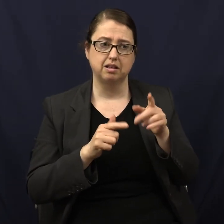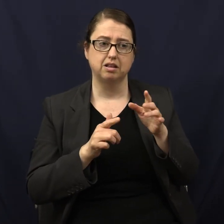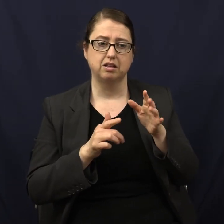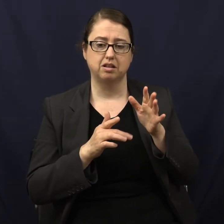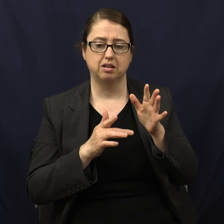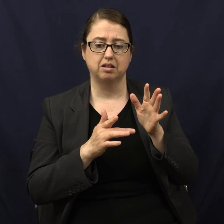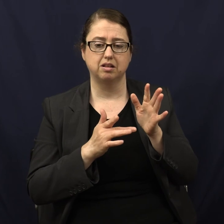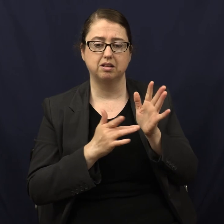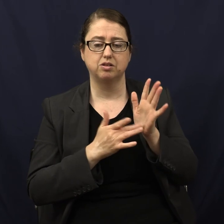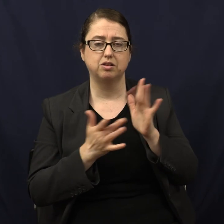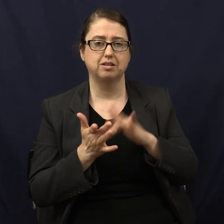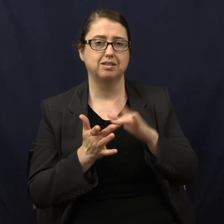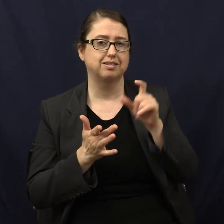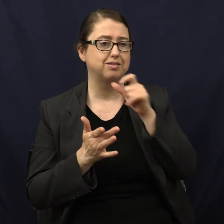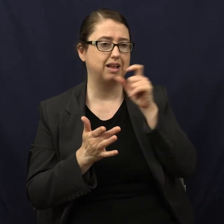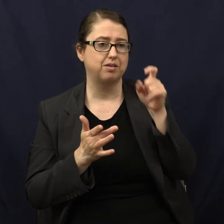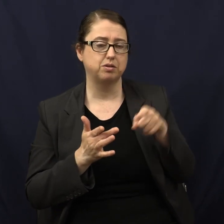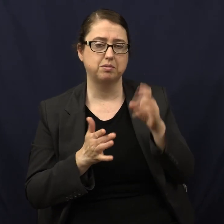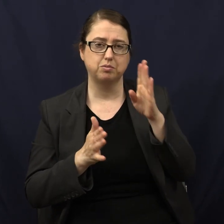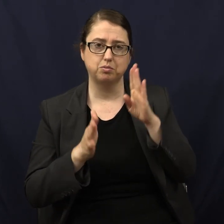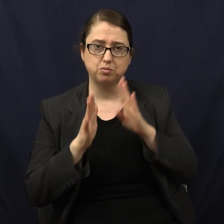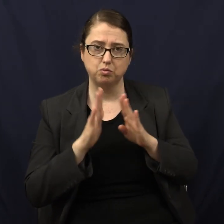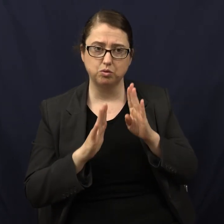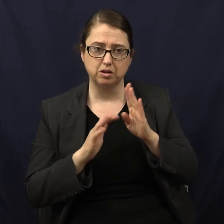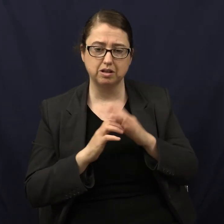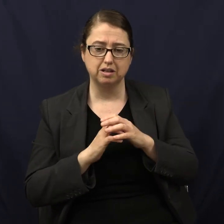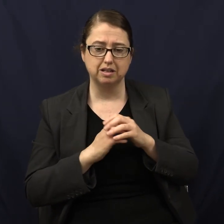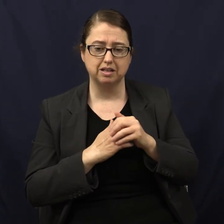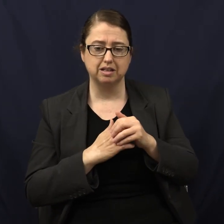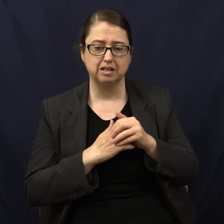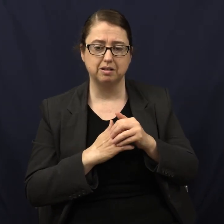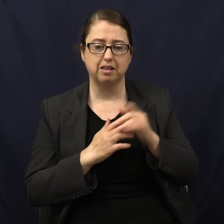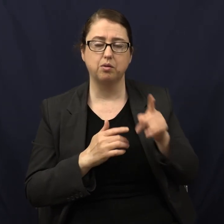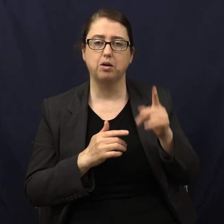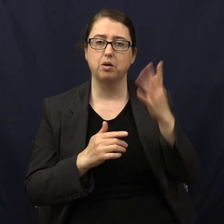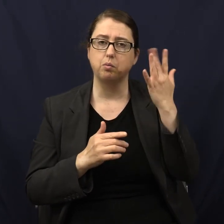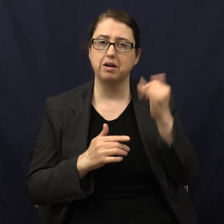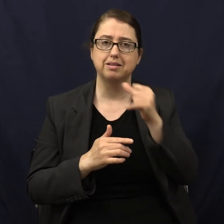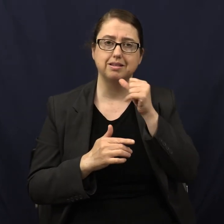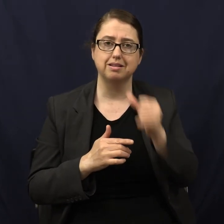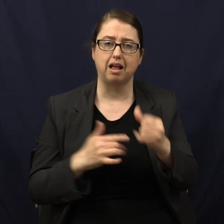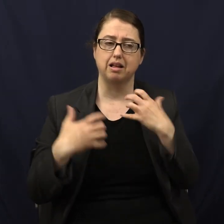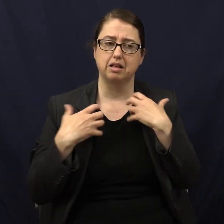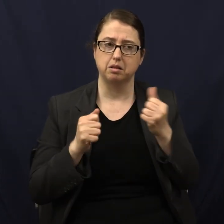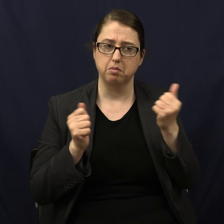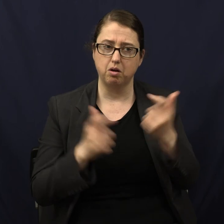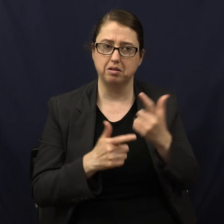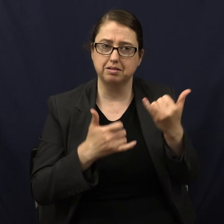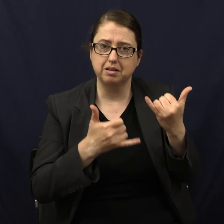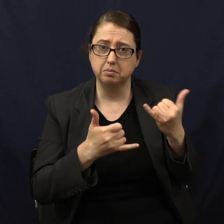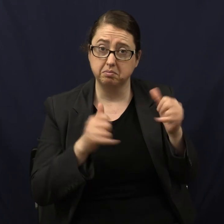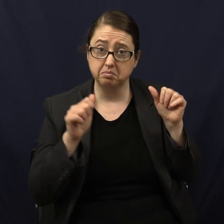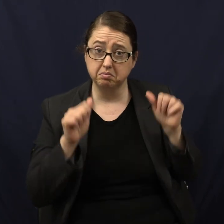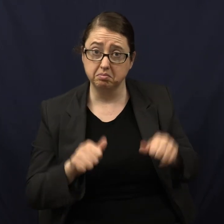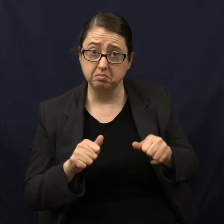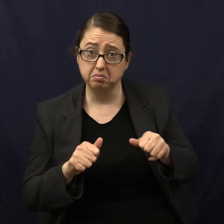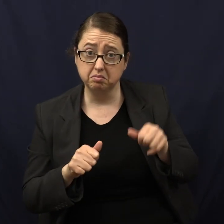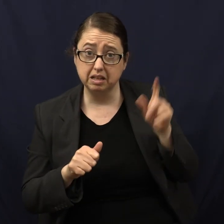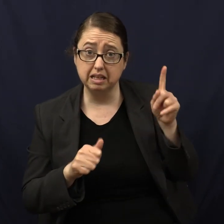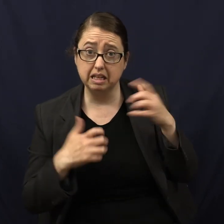He's like, I can do this. Right? Why doesn't He heal them all? Now. Now. Can He?